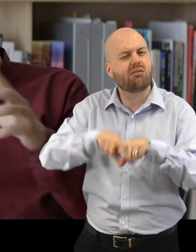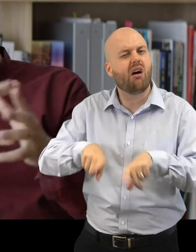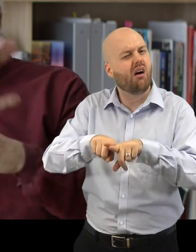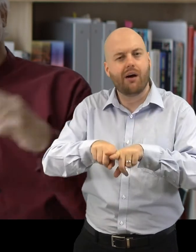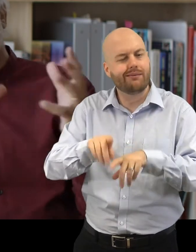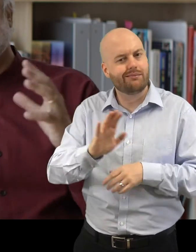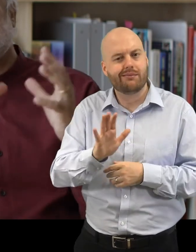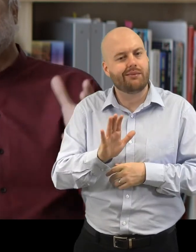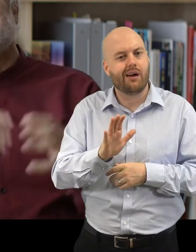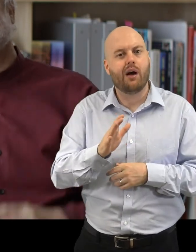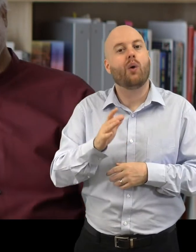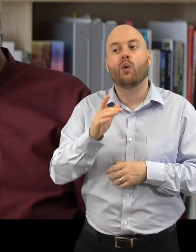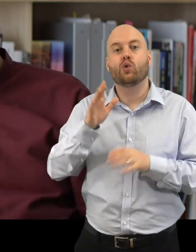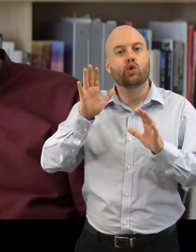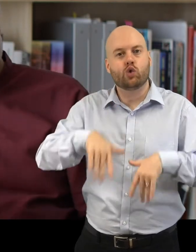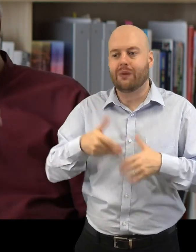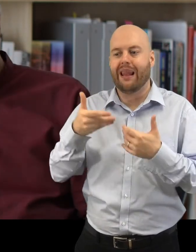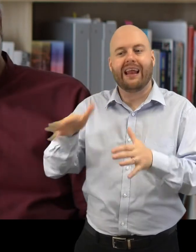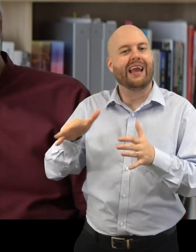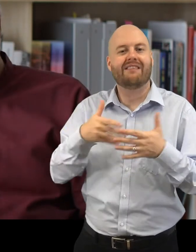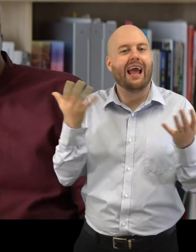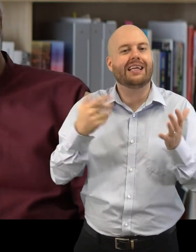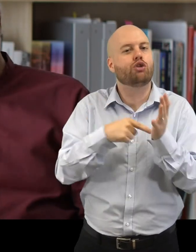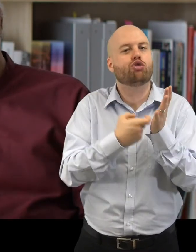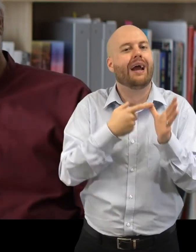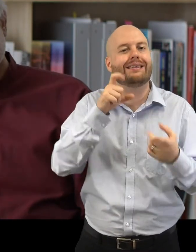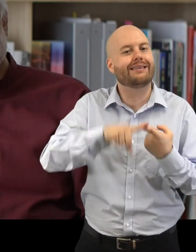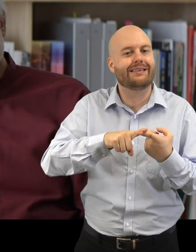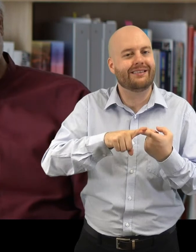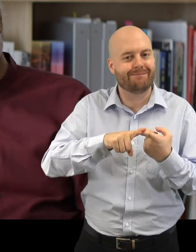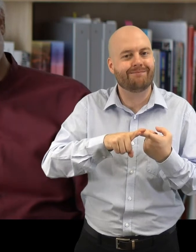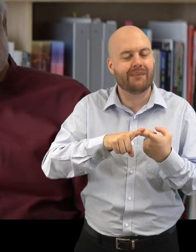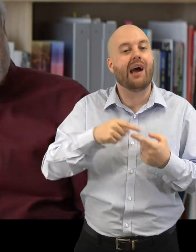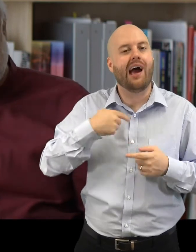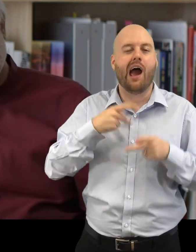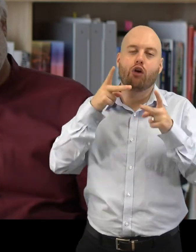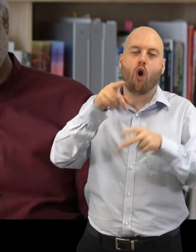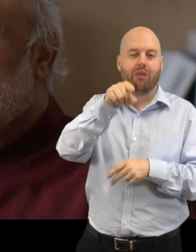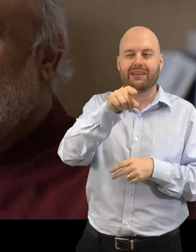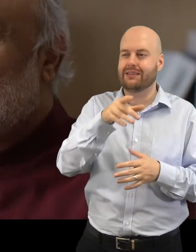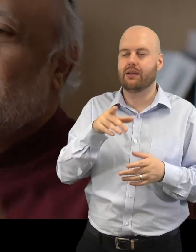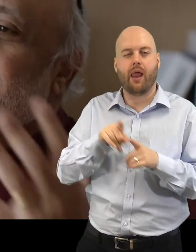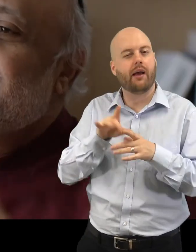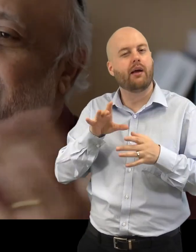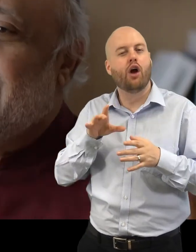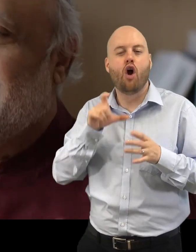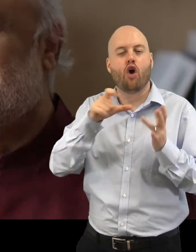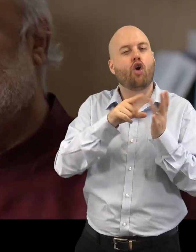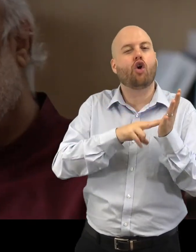spectacles are not encoded in architecture. They don't even leave a trace. They disappear. They're ephemeral. I call this the kinetic city.